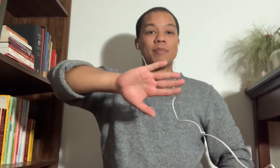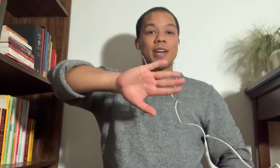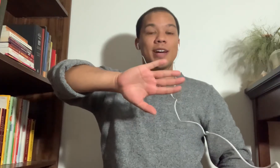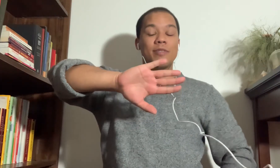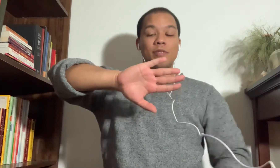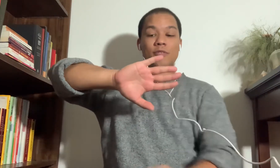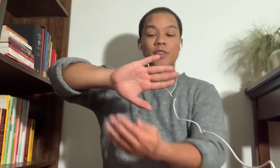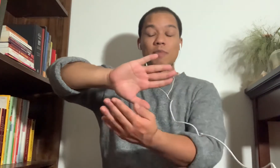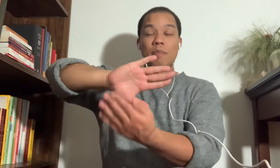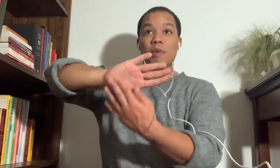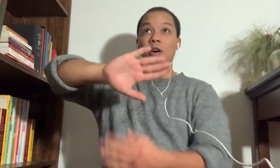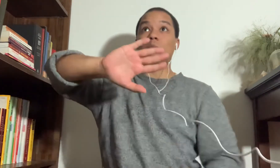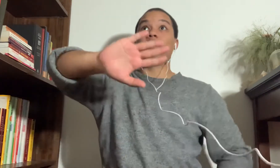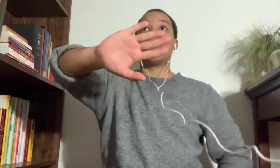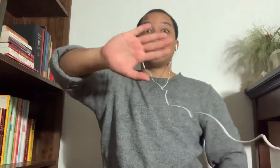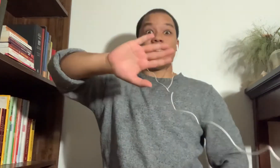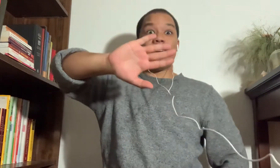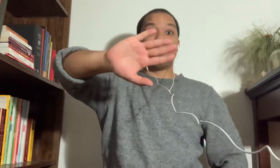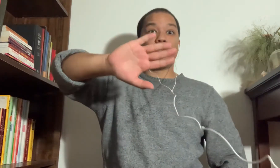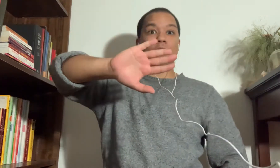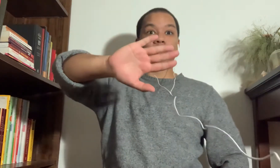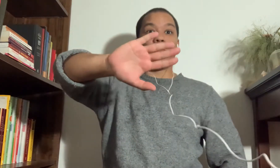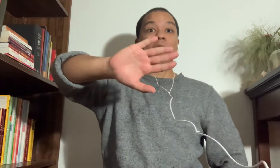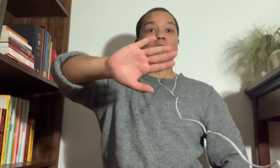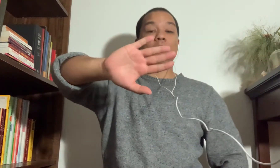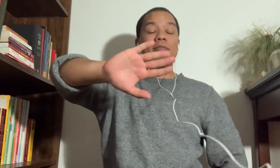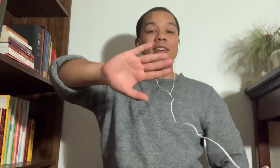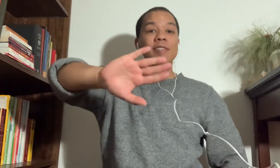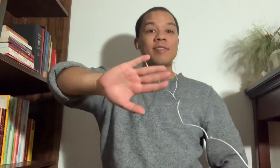down. So now my palm is facing out away from my face.